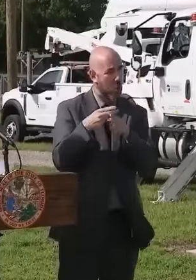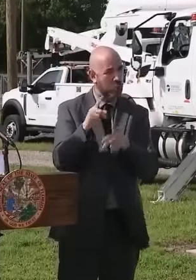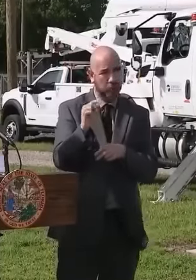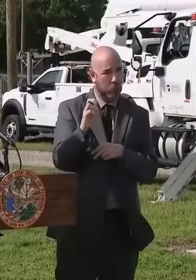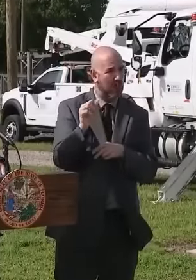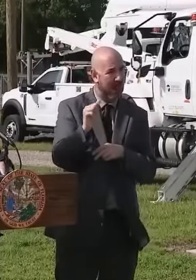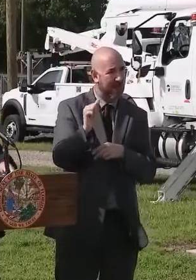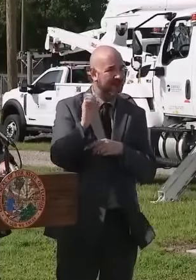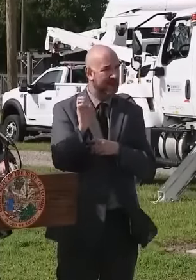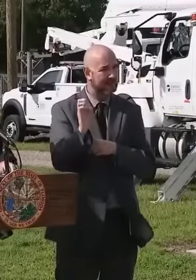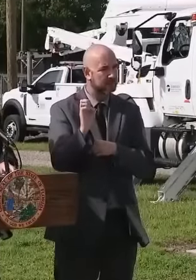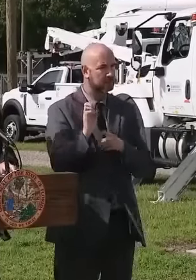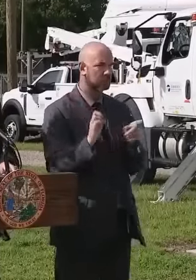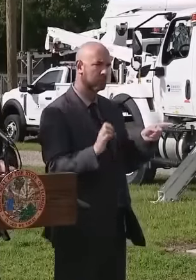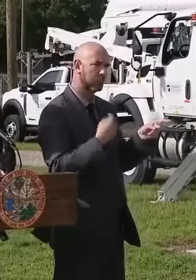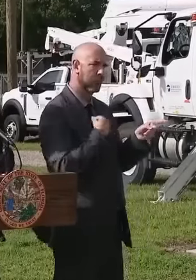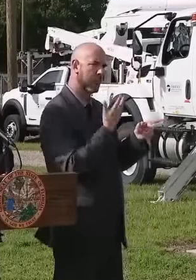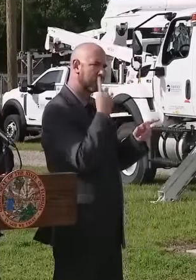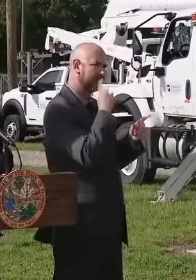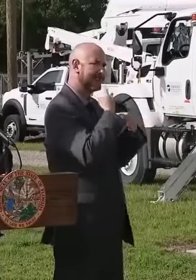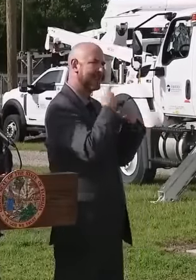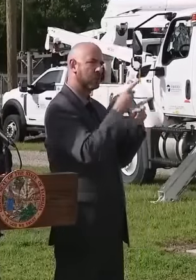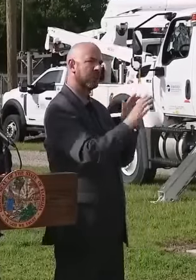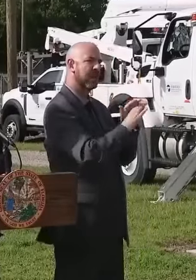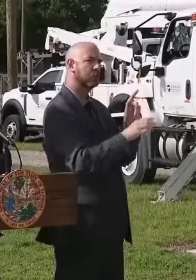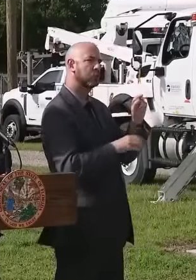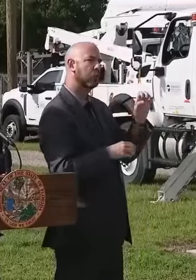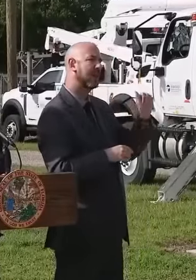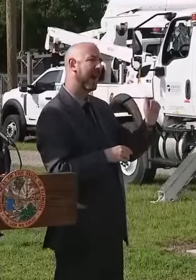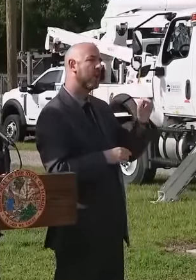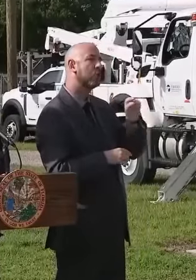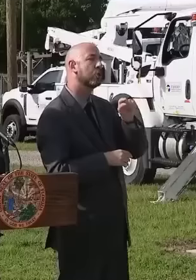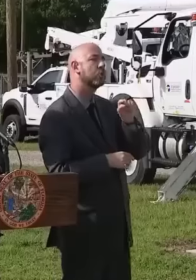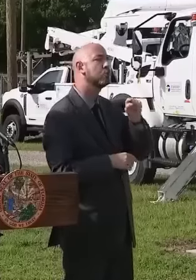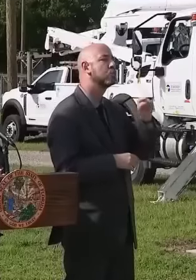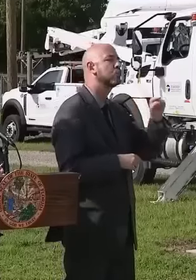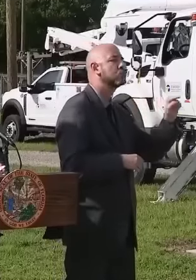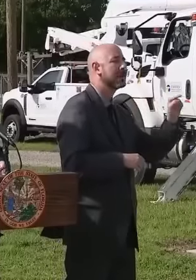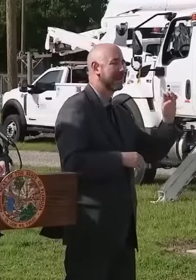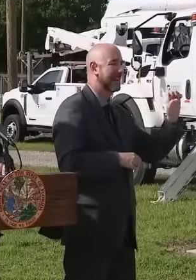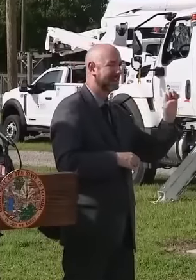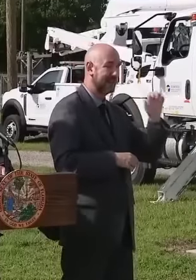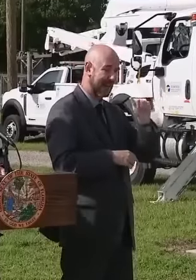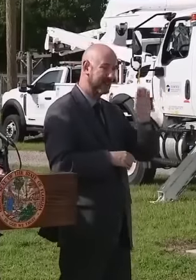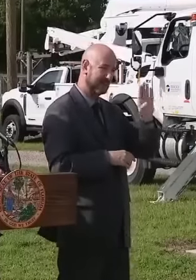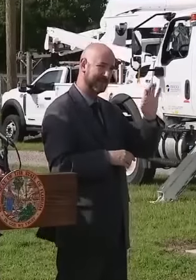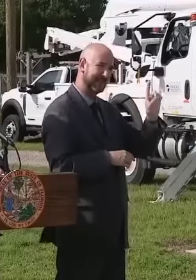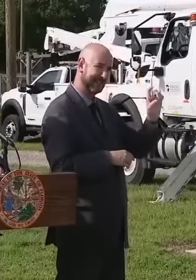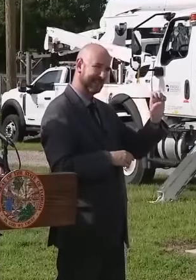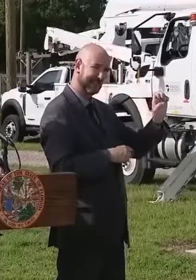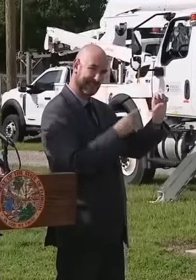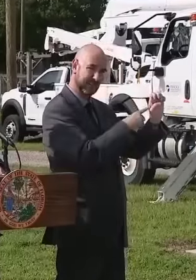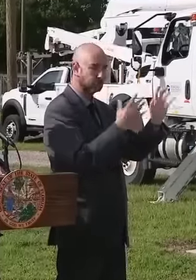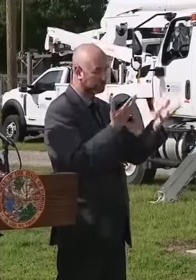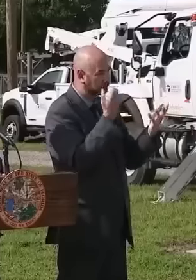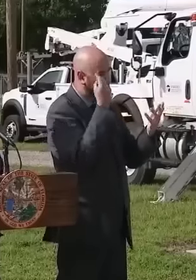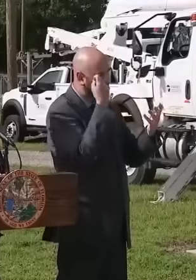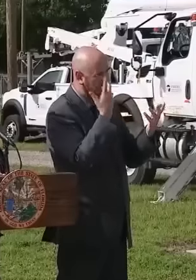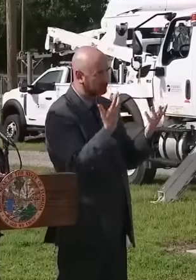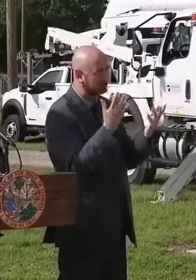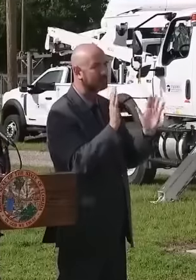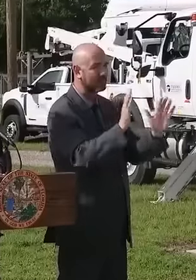on the evacuation zone. If you live in manufactured or mobile home and are in the path of the storm impacts, it is not safe to stay in that.